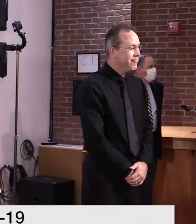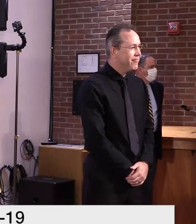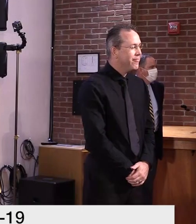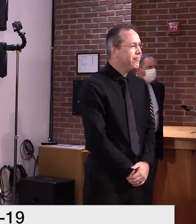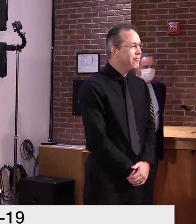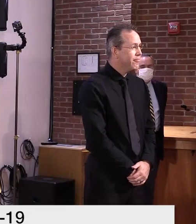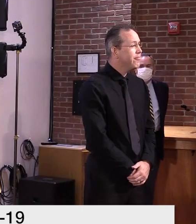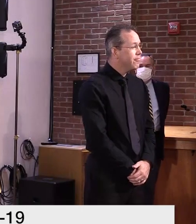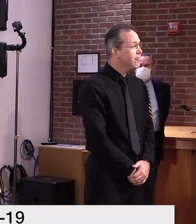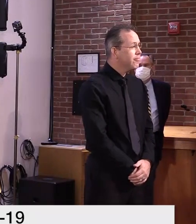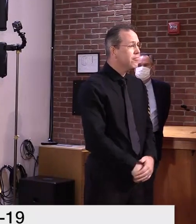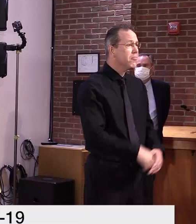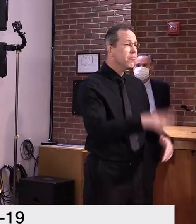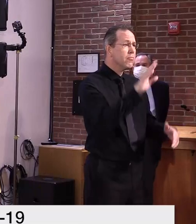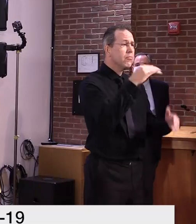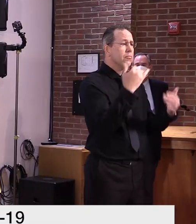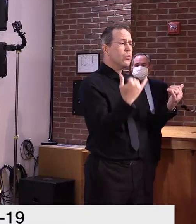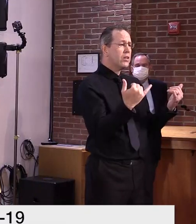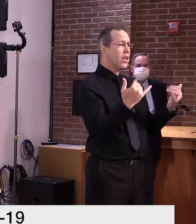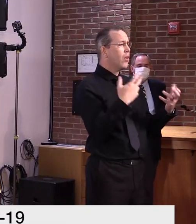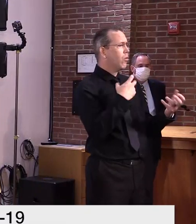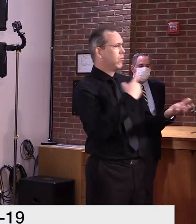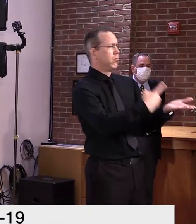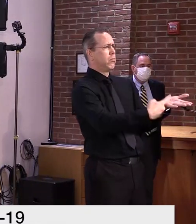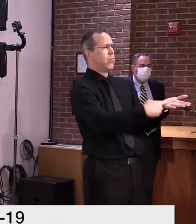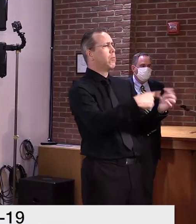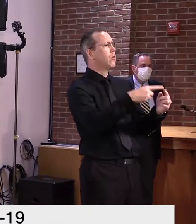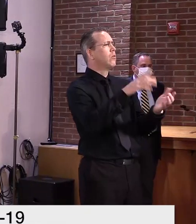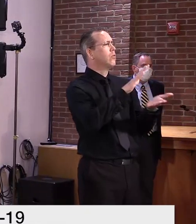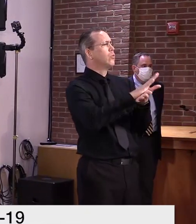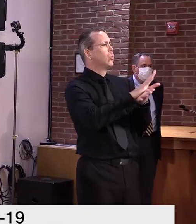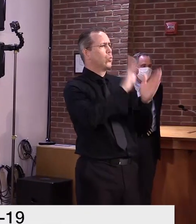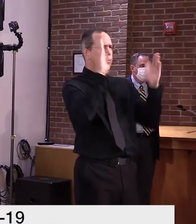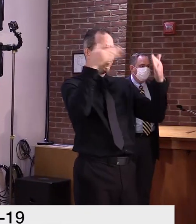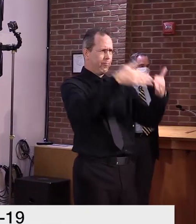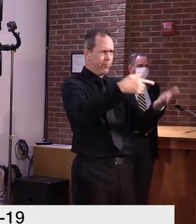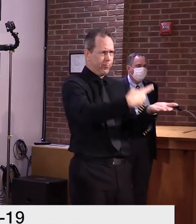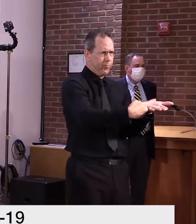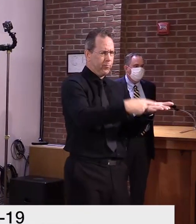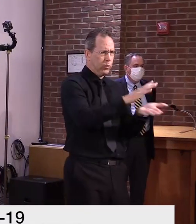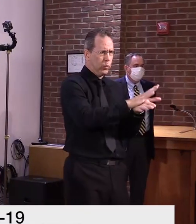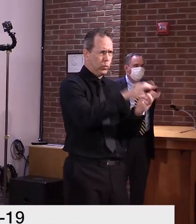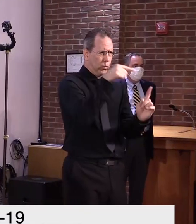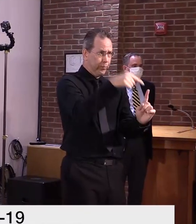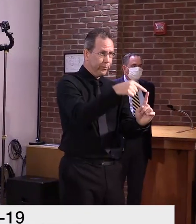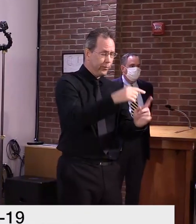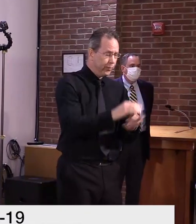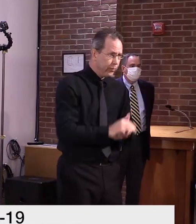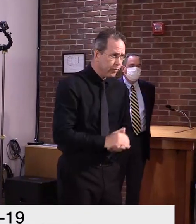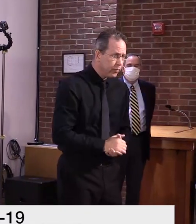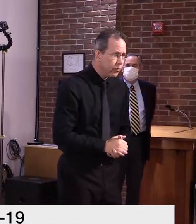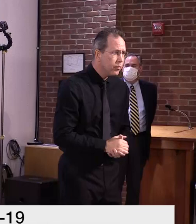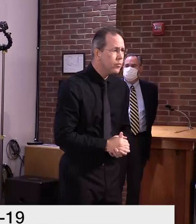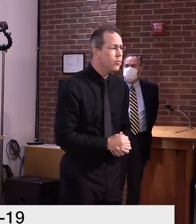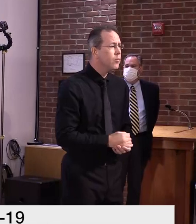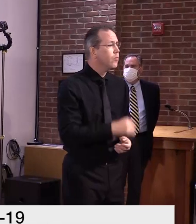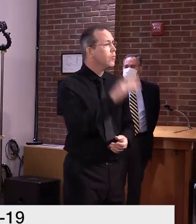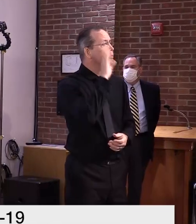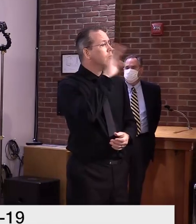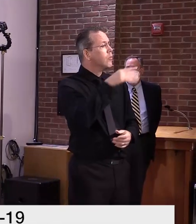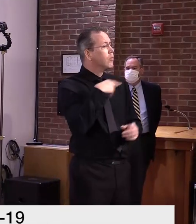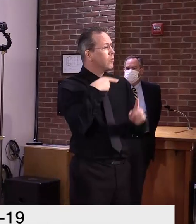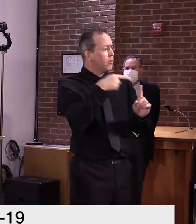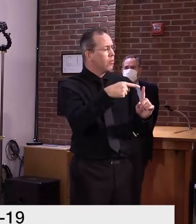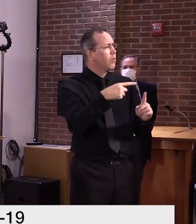Today we're going to talk about school reopening this fall, more specifically the public health considerations for these